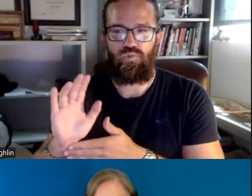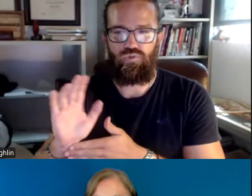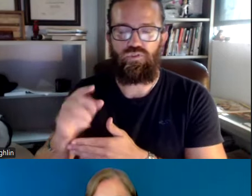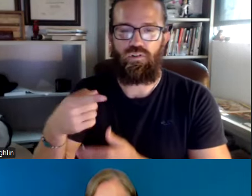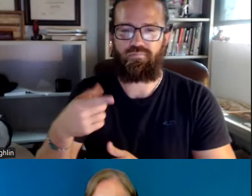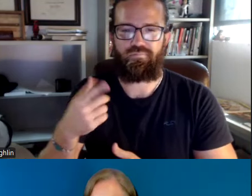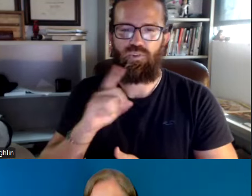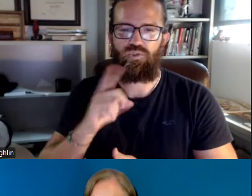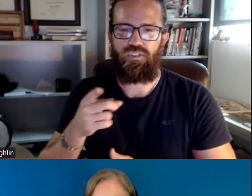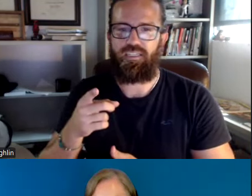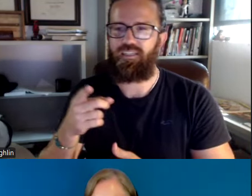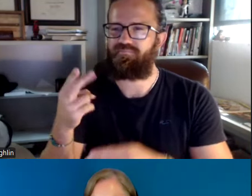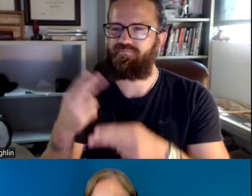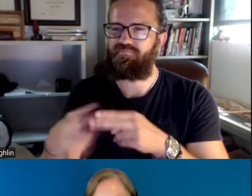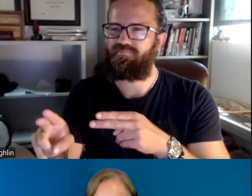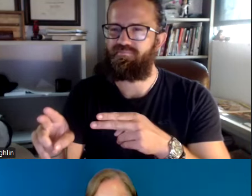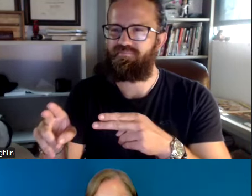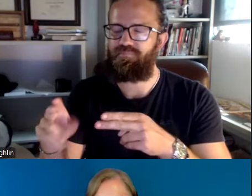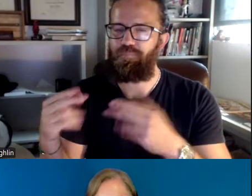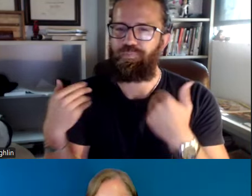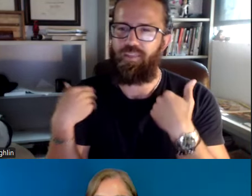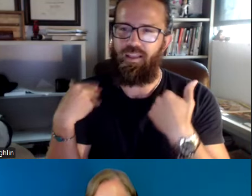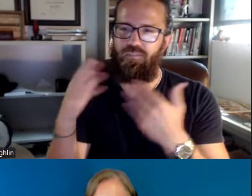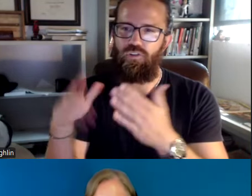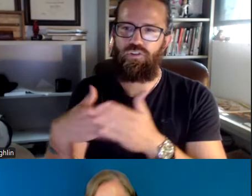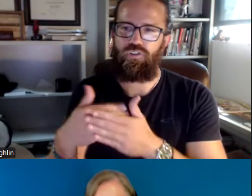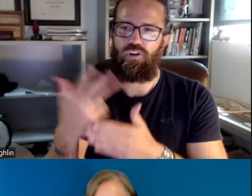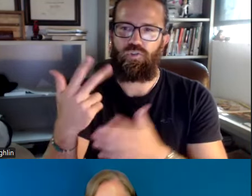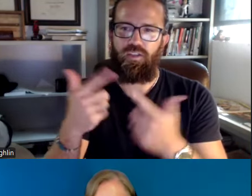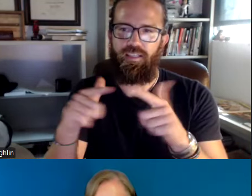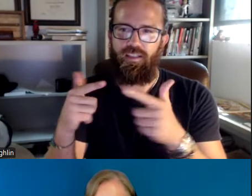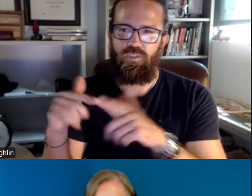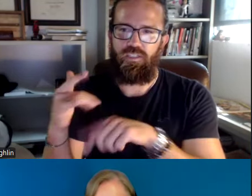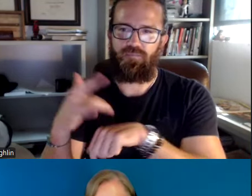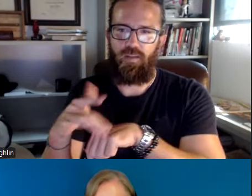It's a snapshot of the videos. They're very brief.